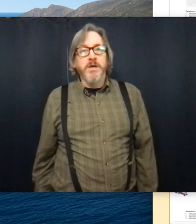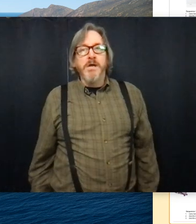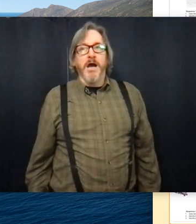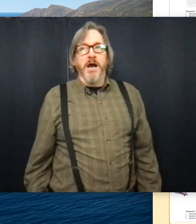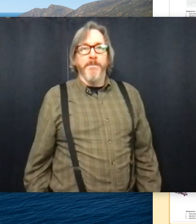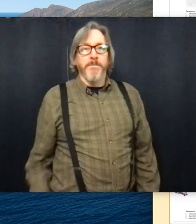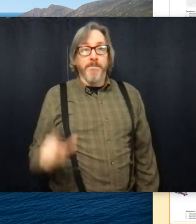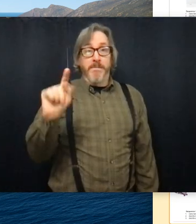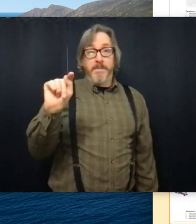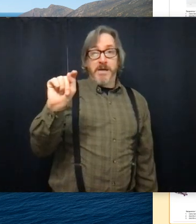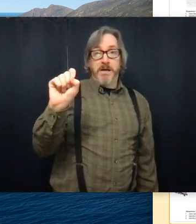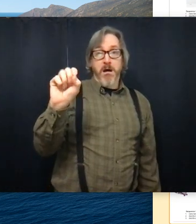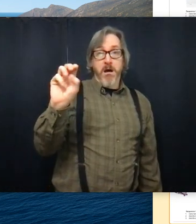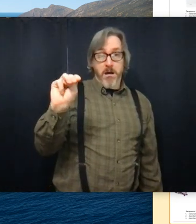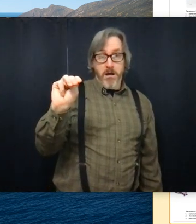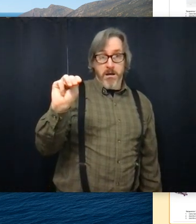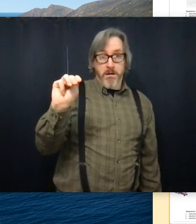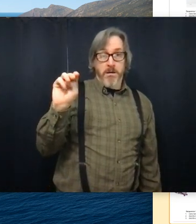Um.